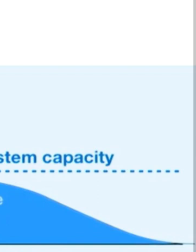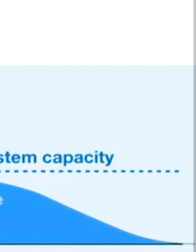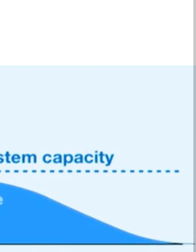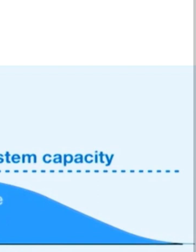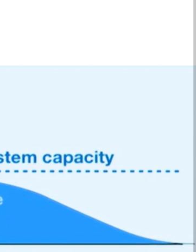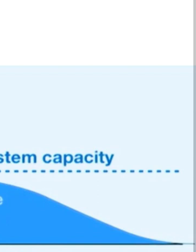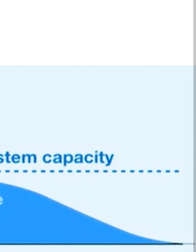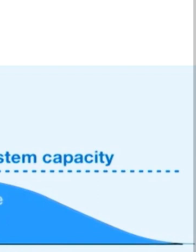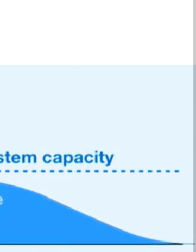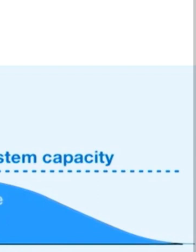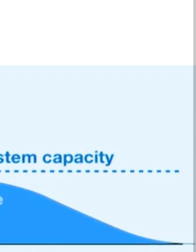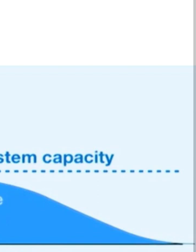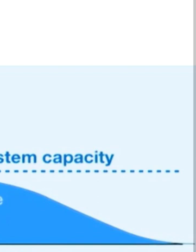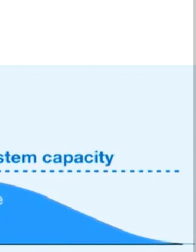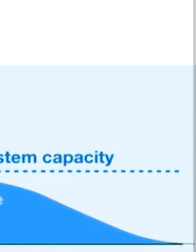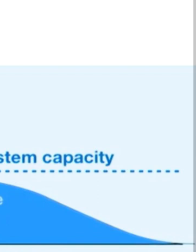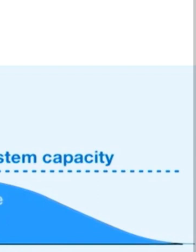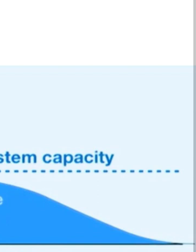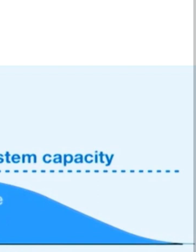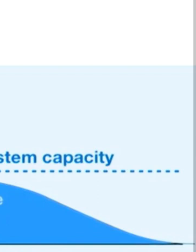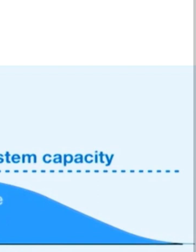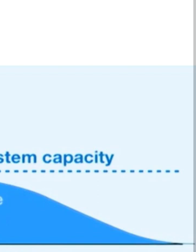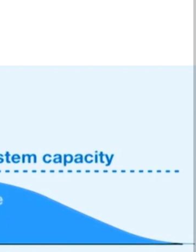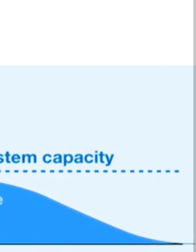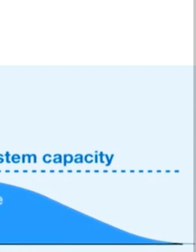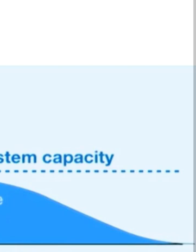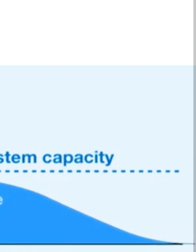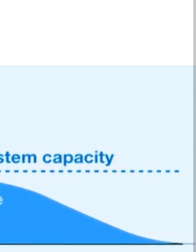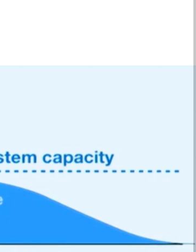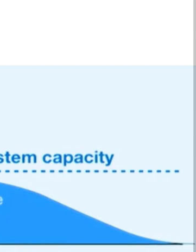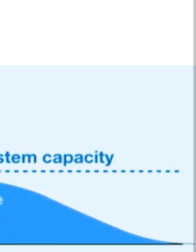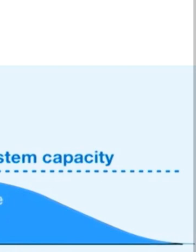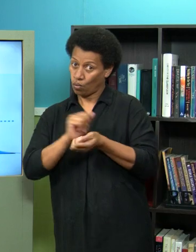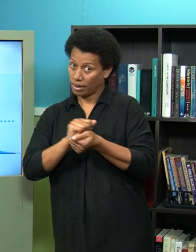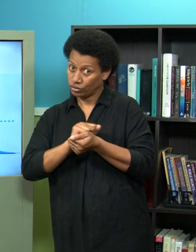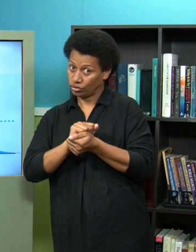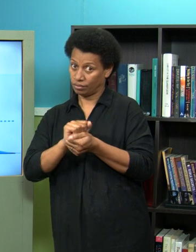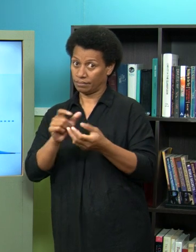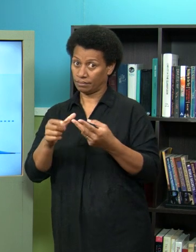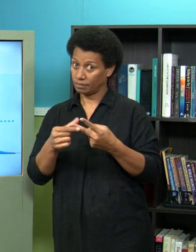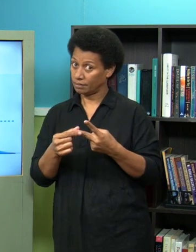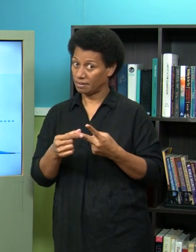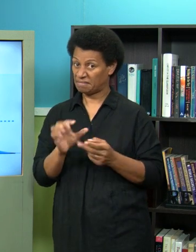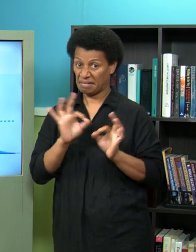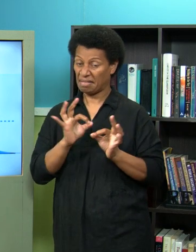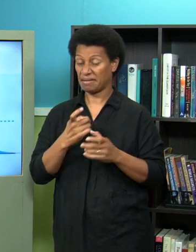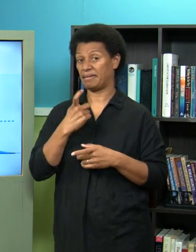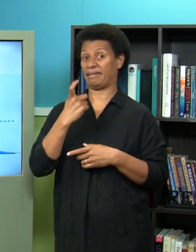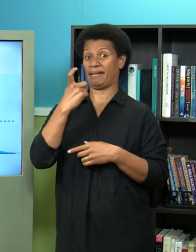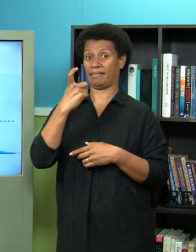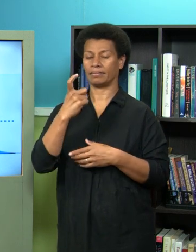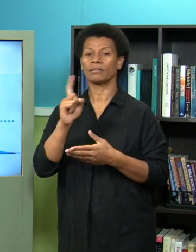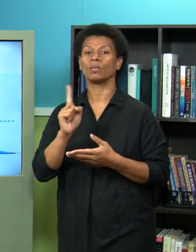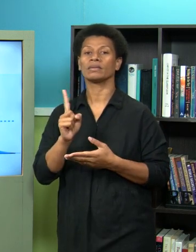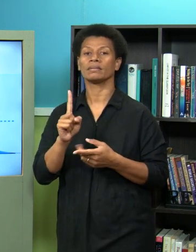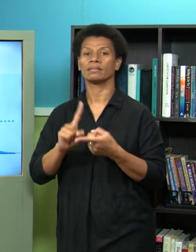isolation the staying home the making sure that you wash your hands um you know those sorts of things then if we don't take those measures then very